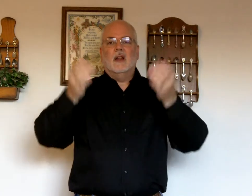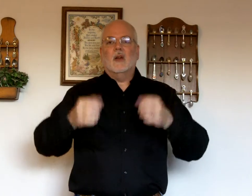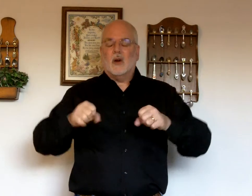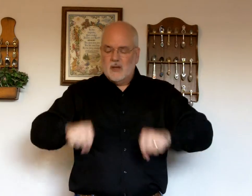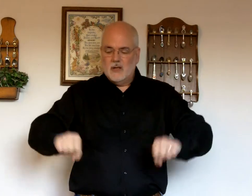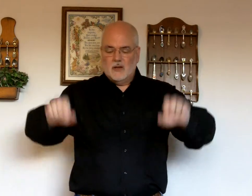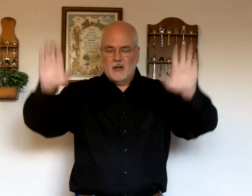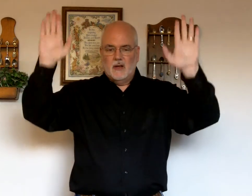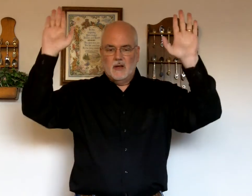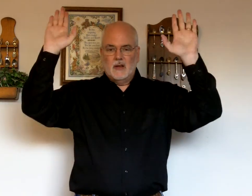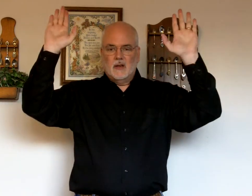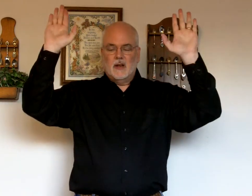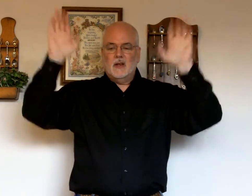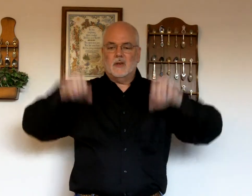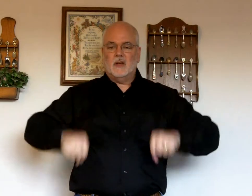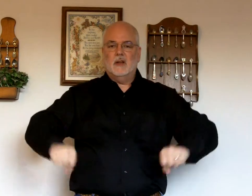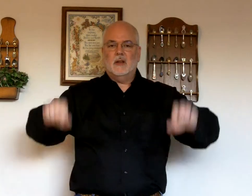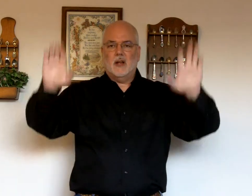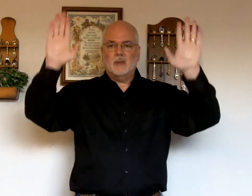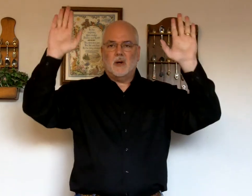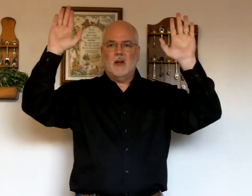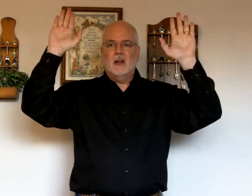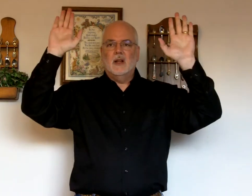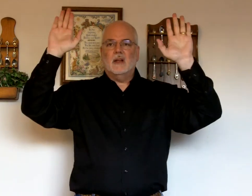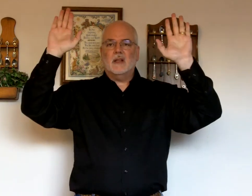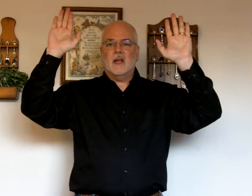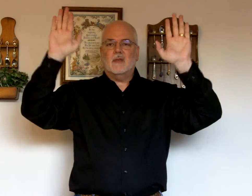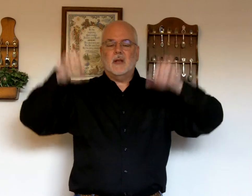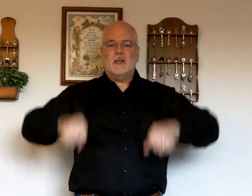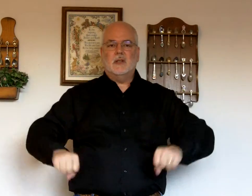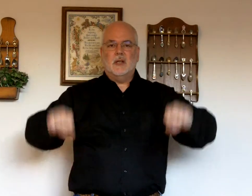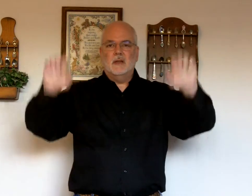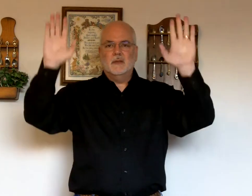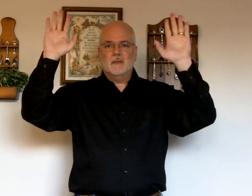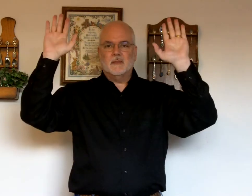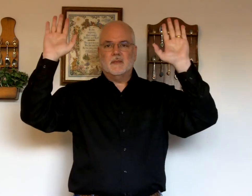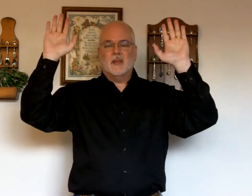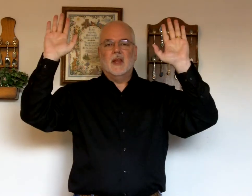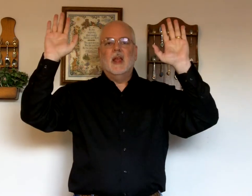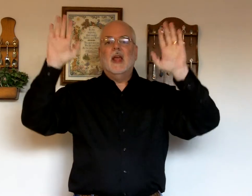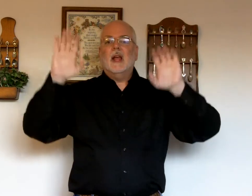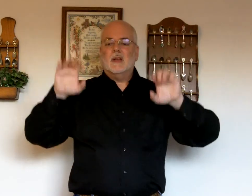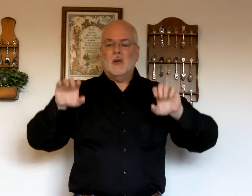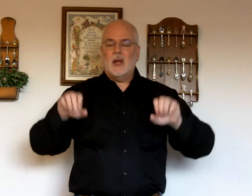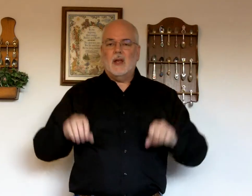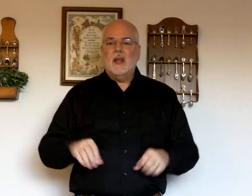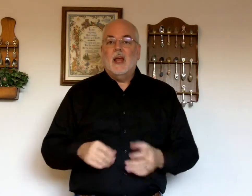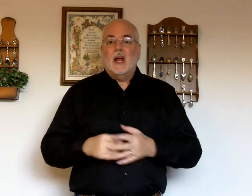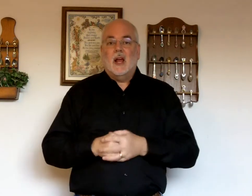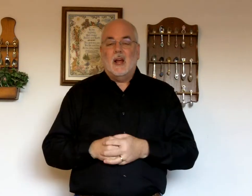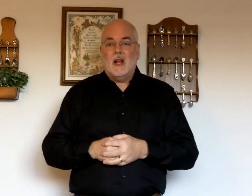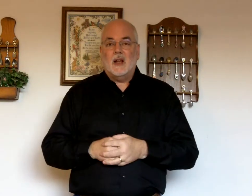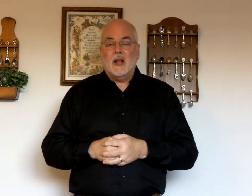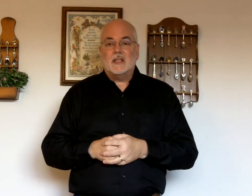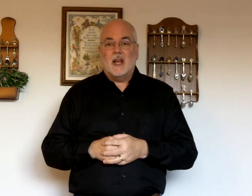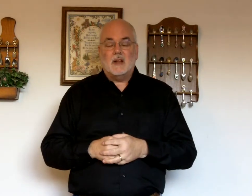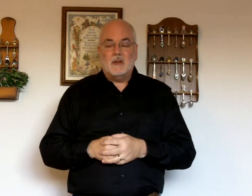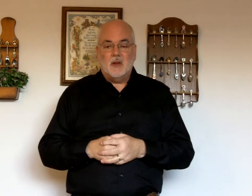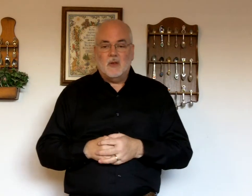or yielded. Yielded. I'm sorry. I'm sorry. Yielded. Okay? It's like, you know,